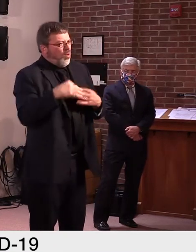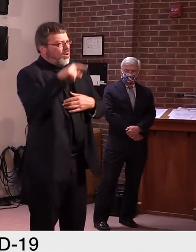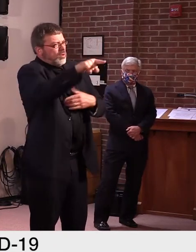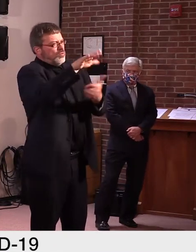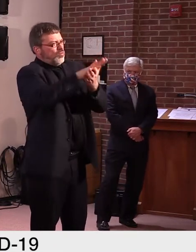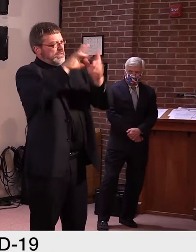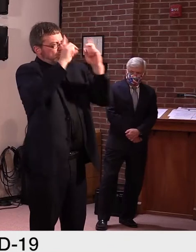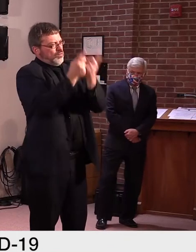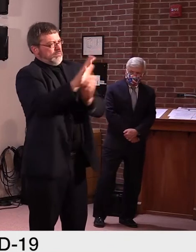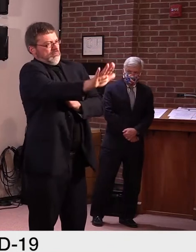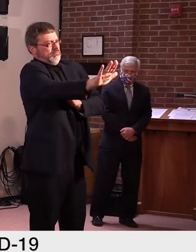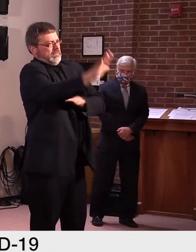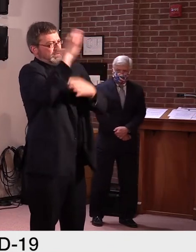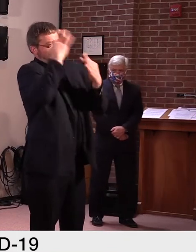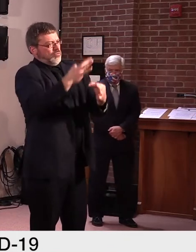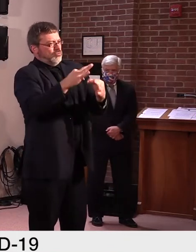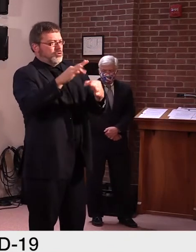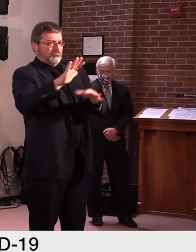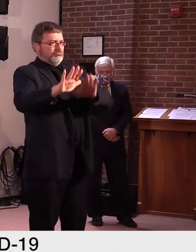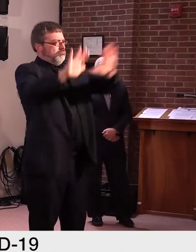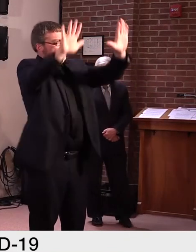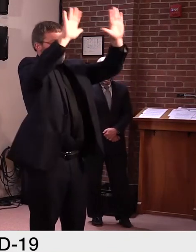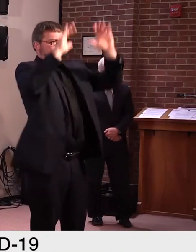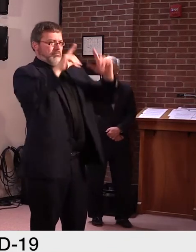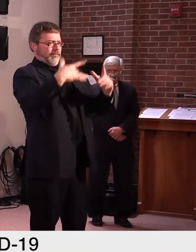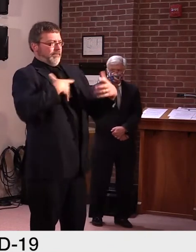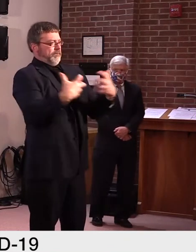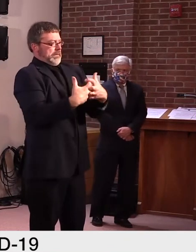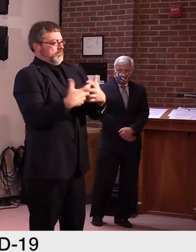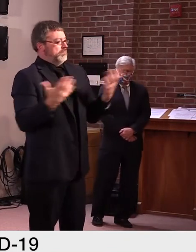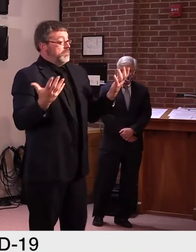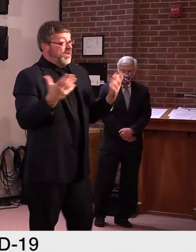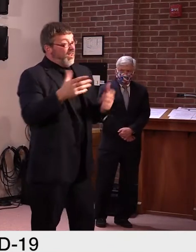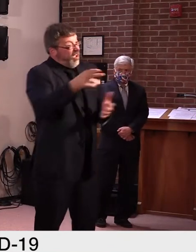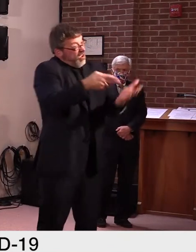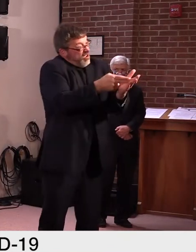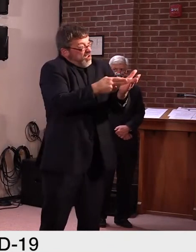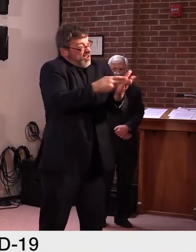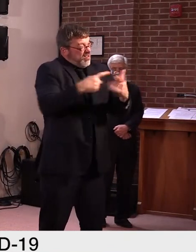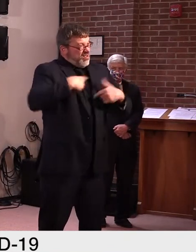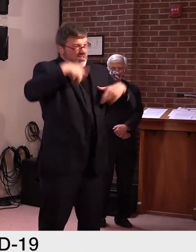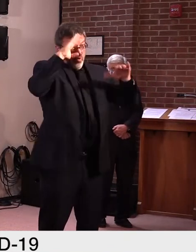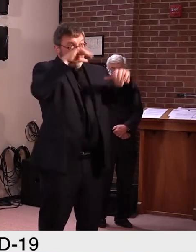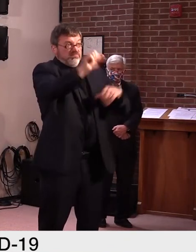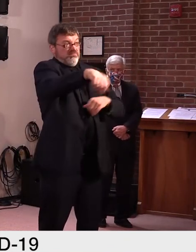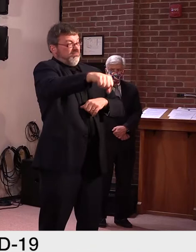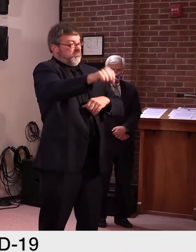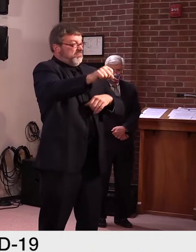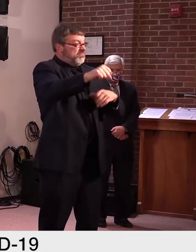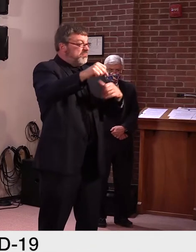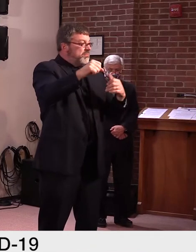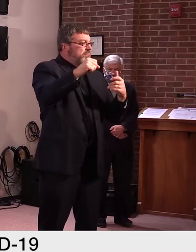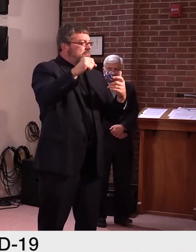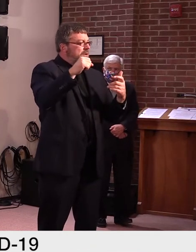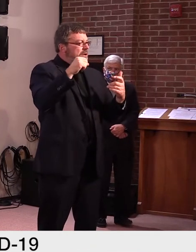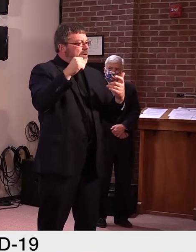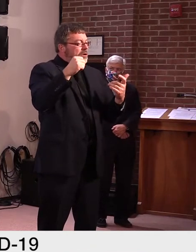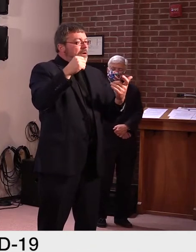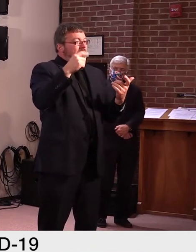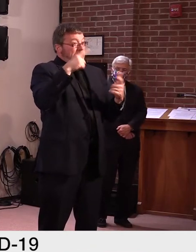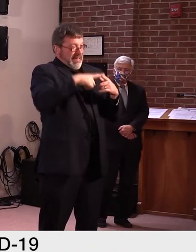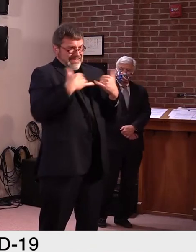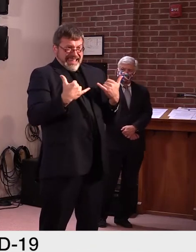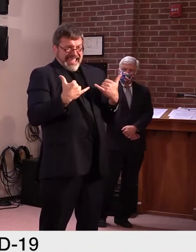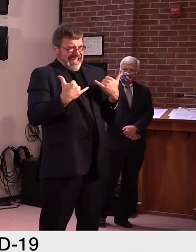in some respect to see what was going to happen. Um, two weeks, uh, maybe isn't enough for them to make a decision to go to more